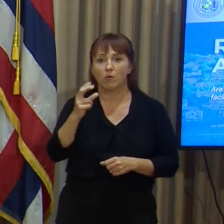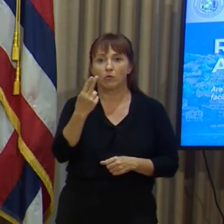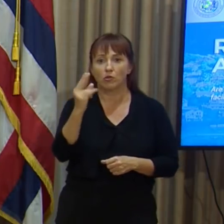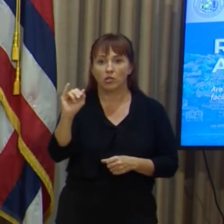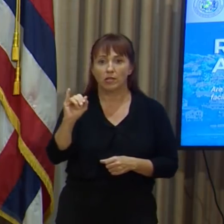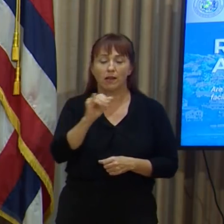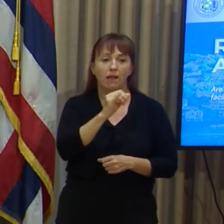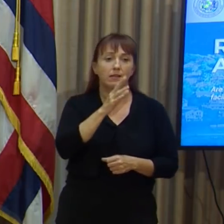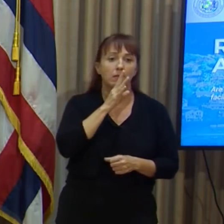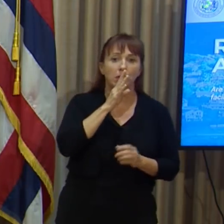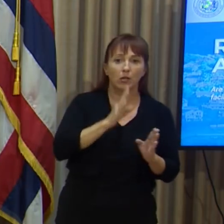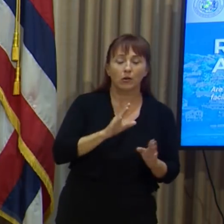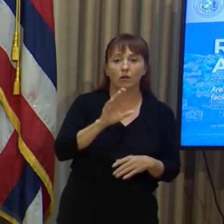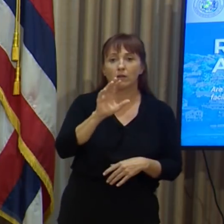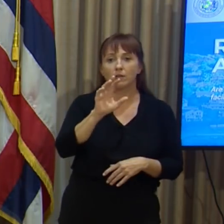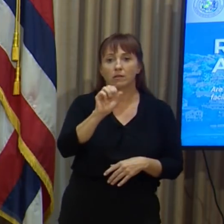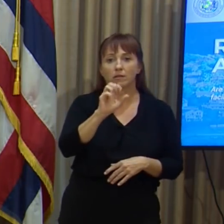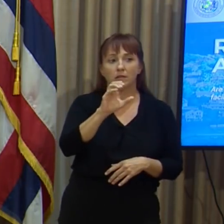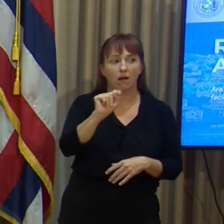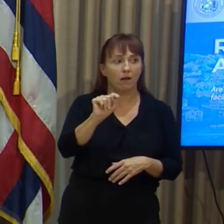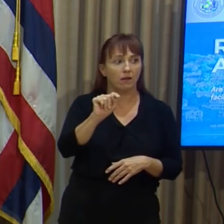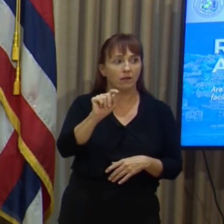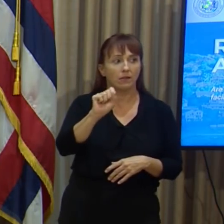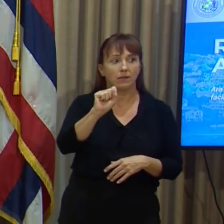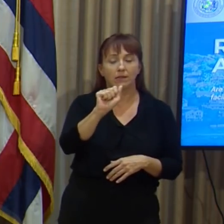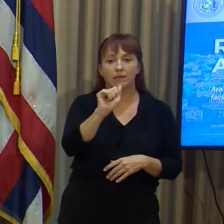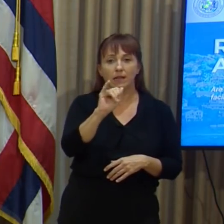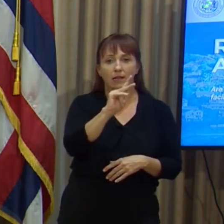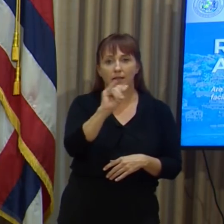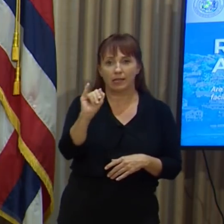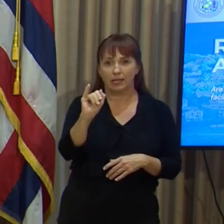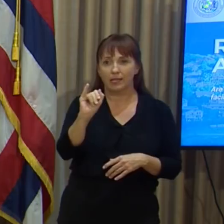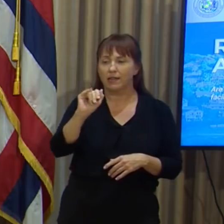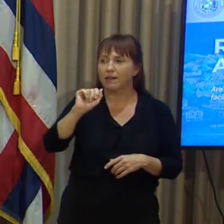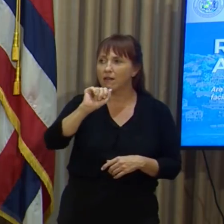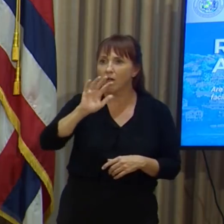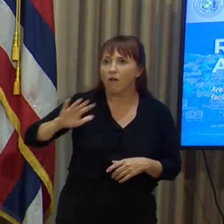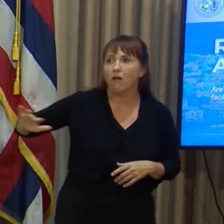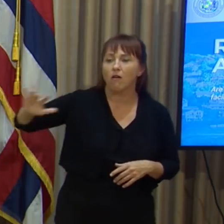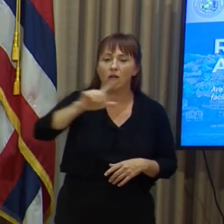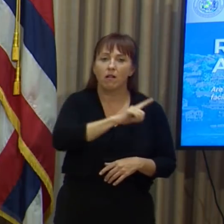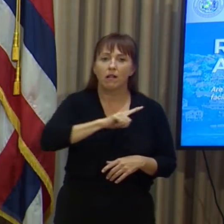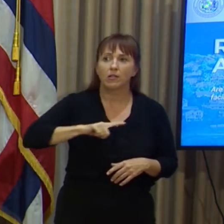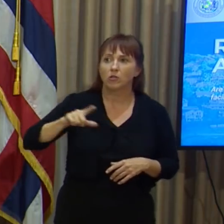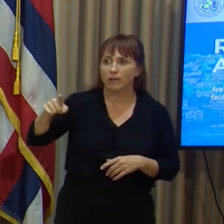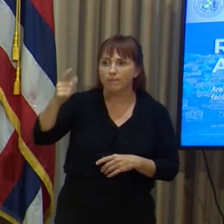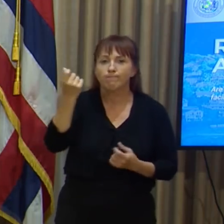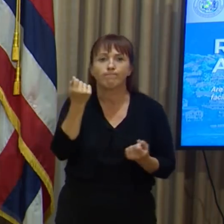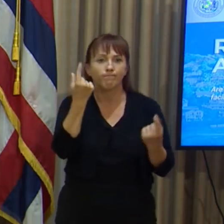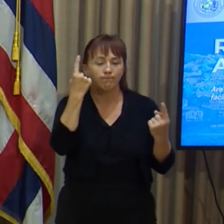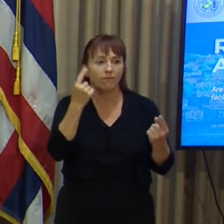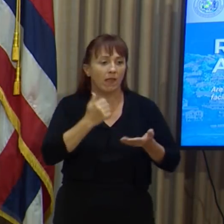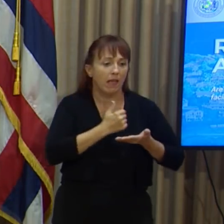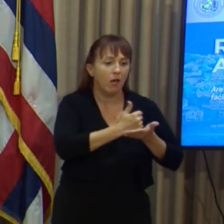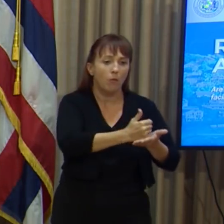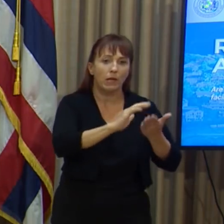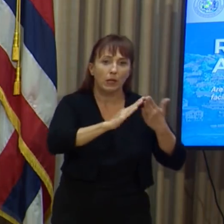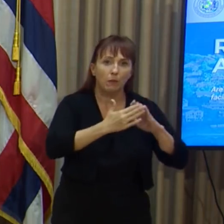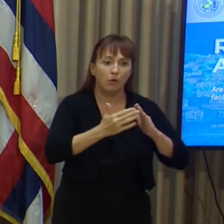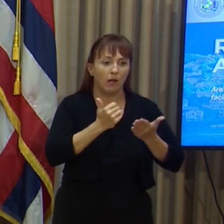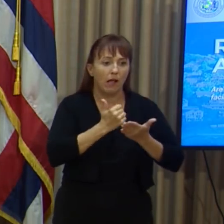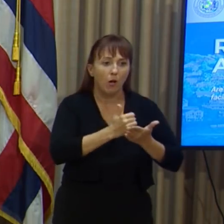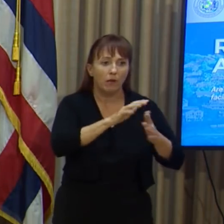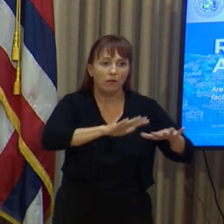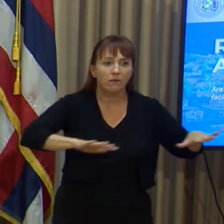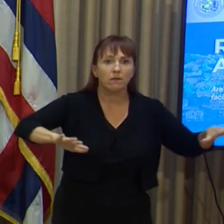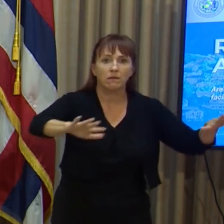Saiki and all the members of the state legislature who recognize that helping our community and helping people in our